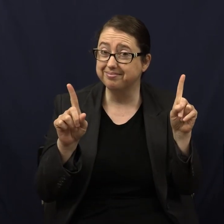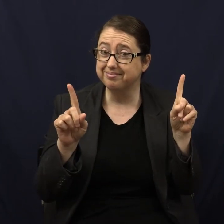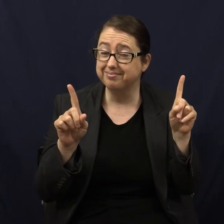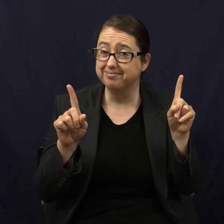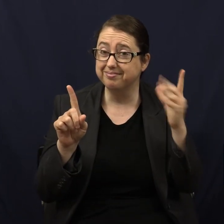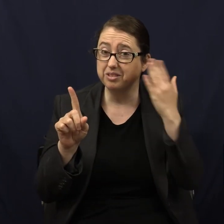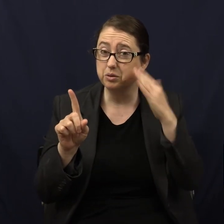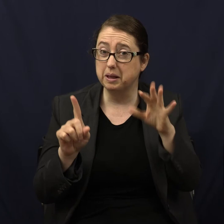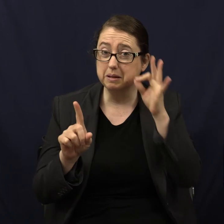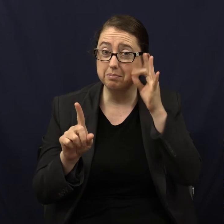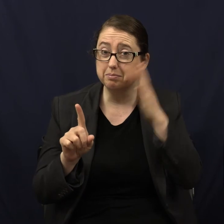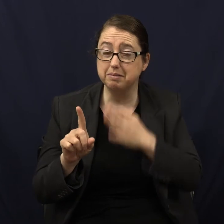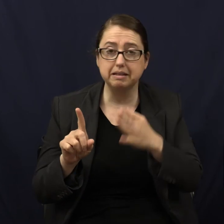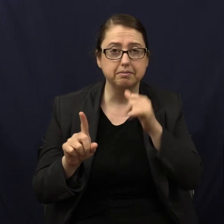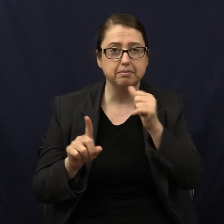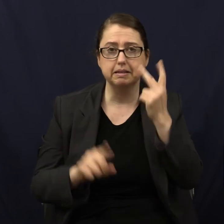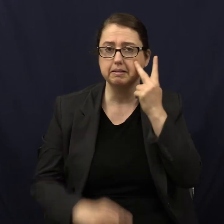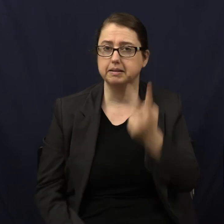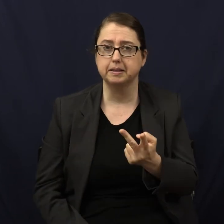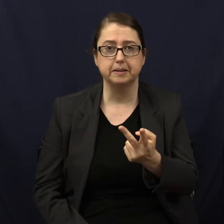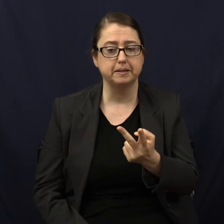you know the bee doesn't even see this?